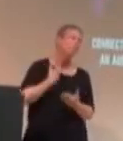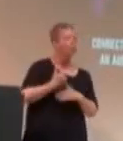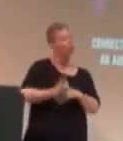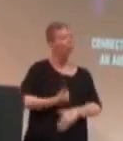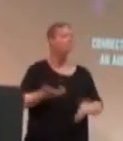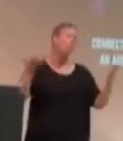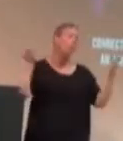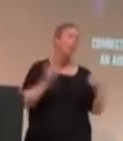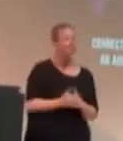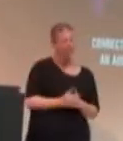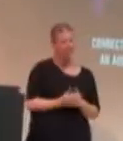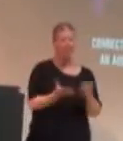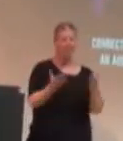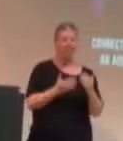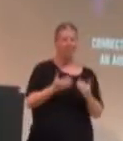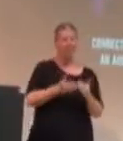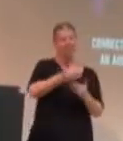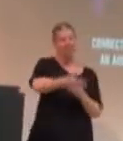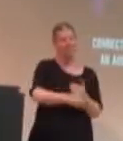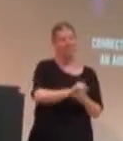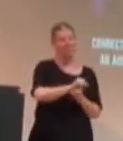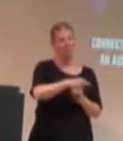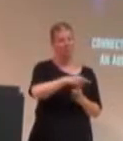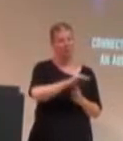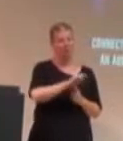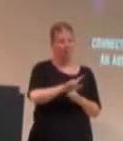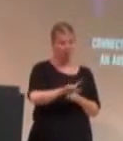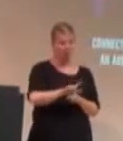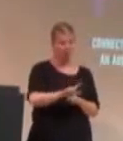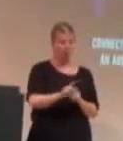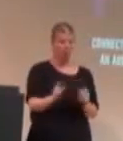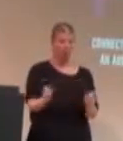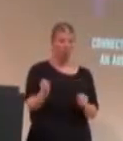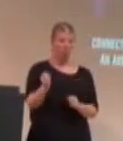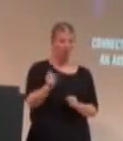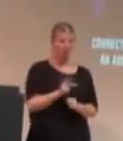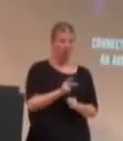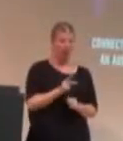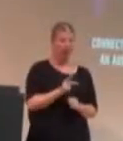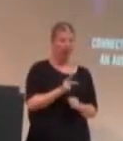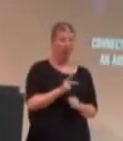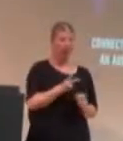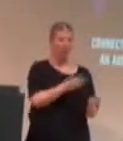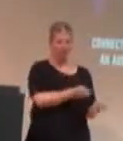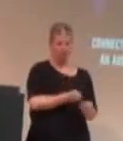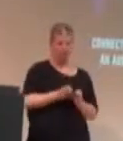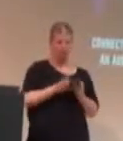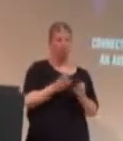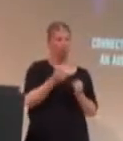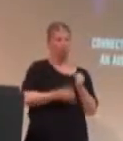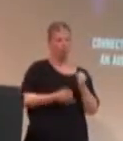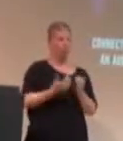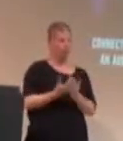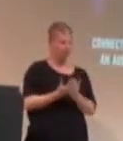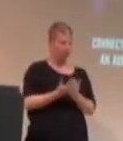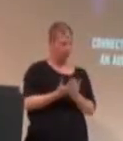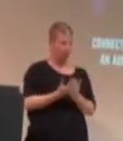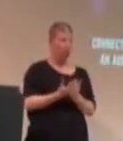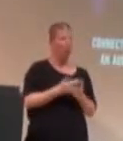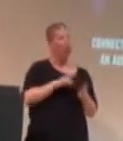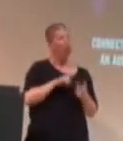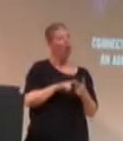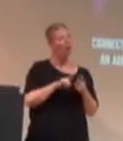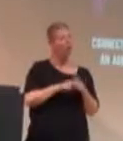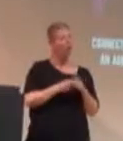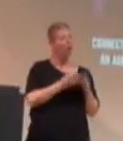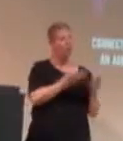then, in April, we came back and posted the final video, and then we began